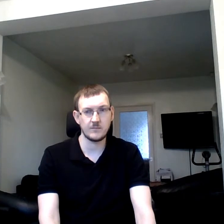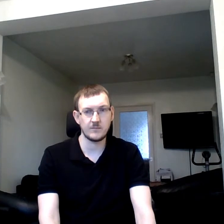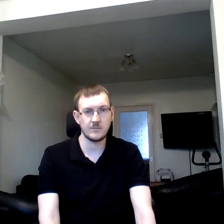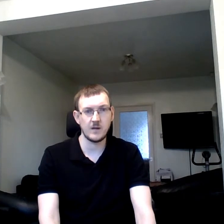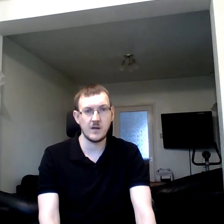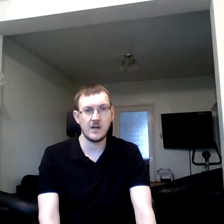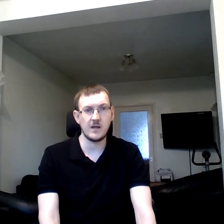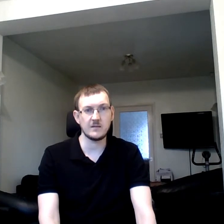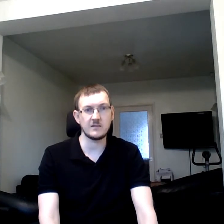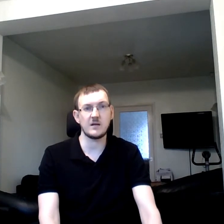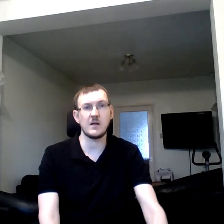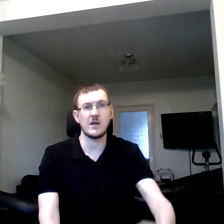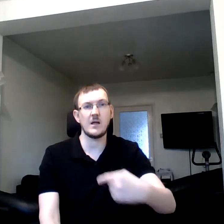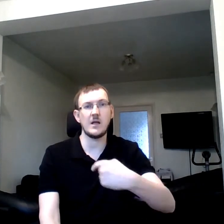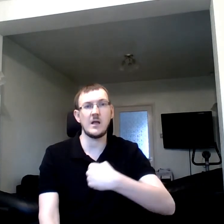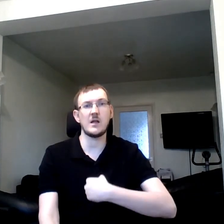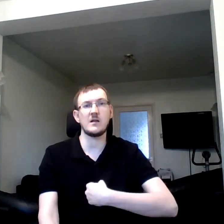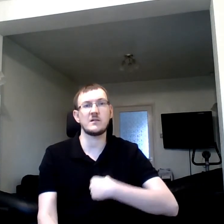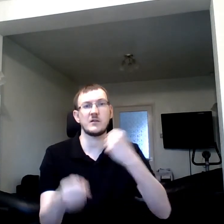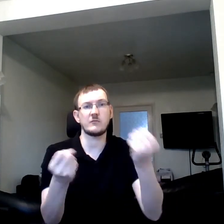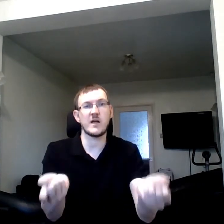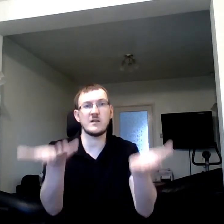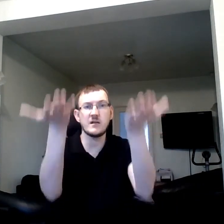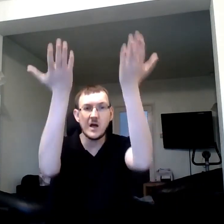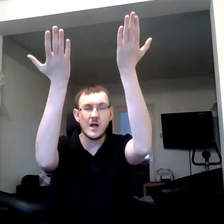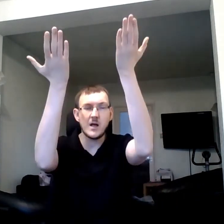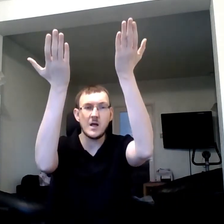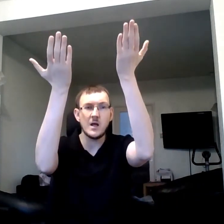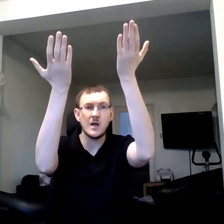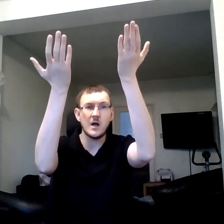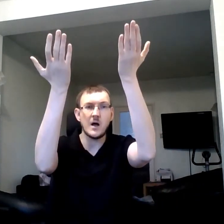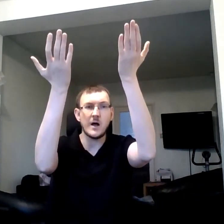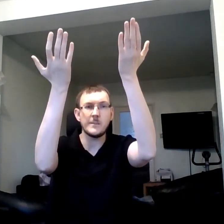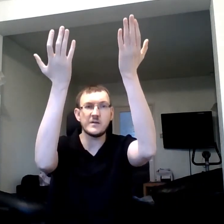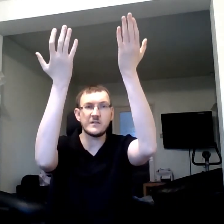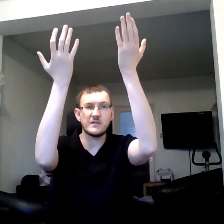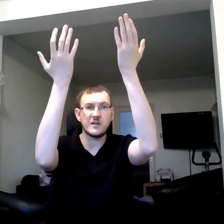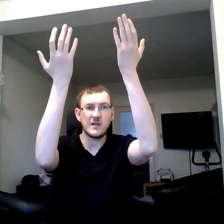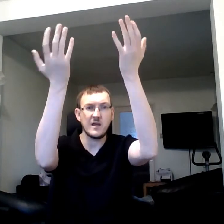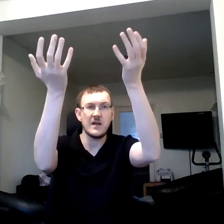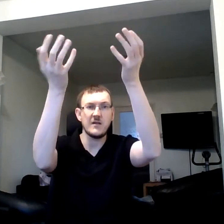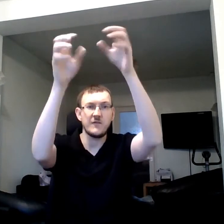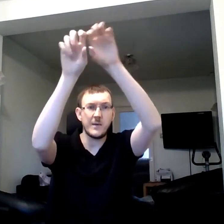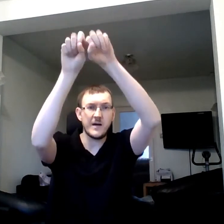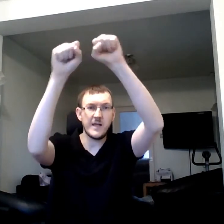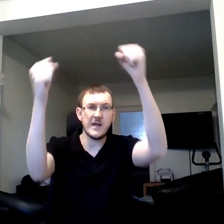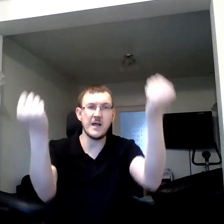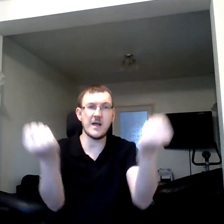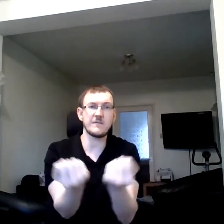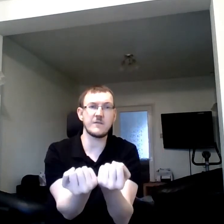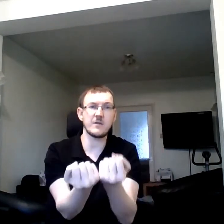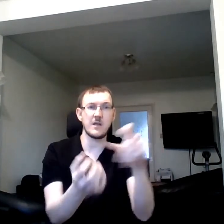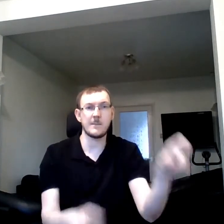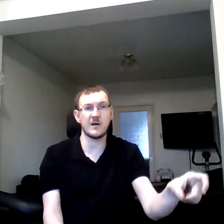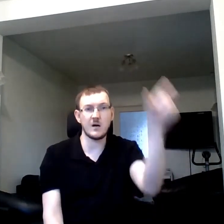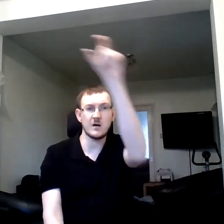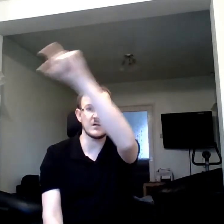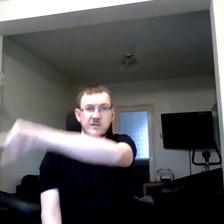is in surrender is I must give my every part.